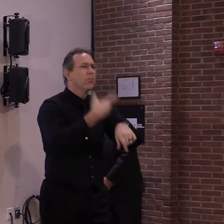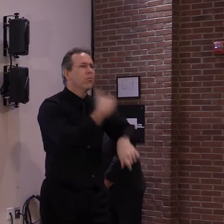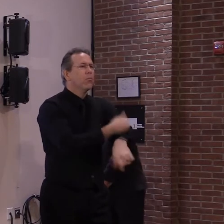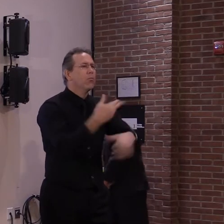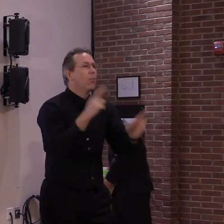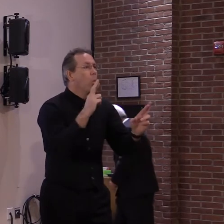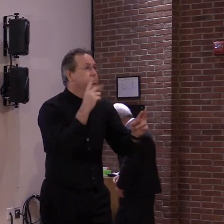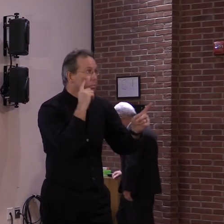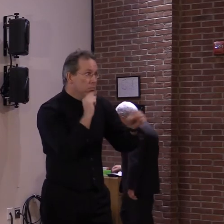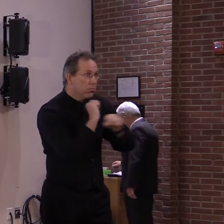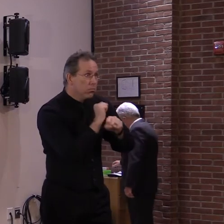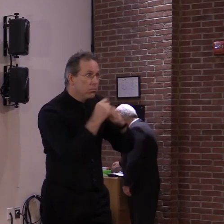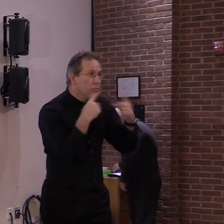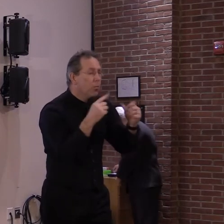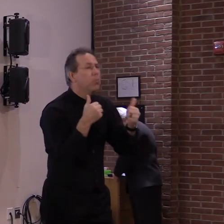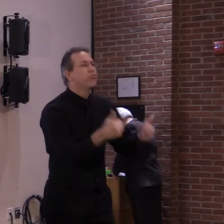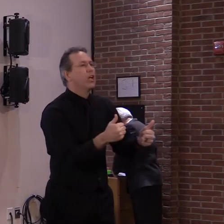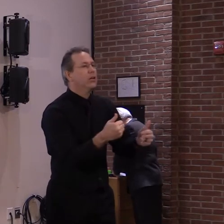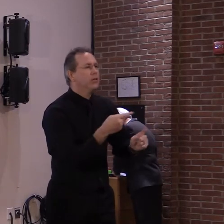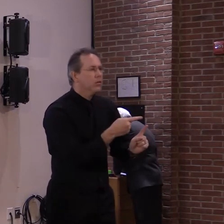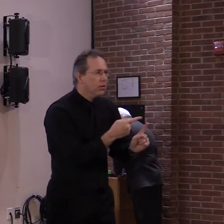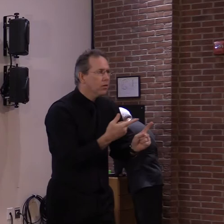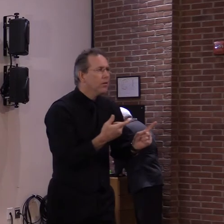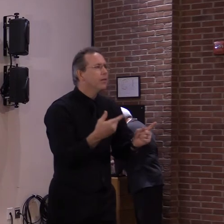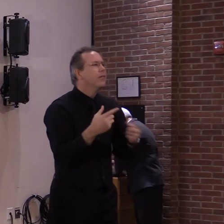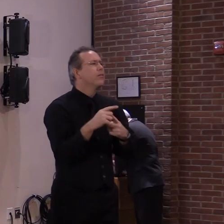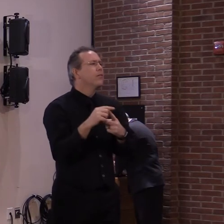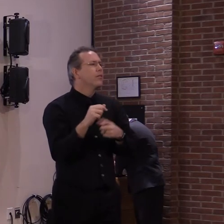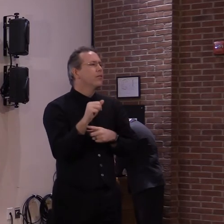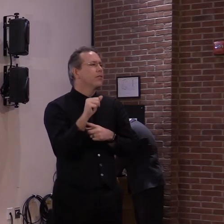have some good news there, which will increase the supply.